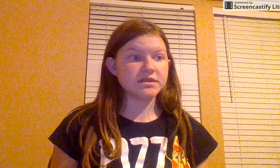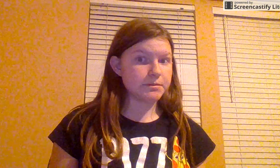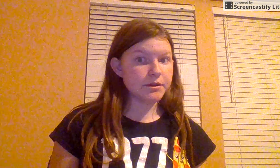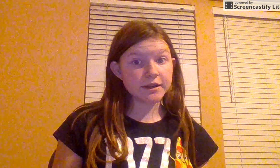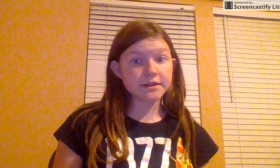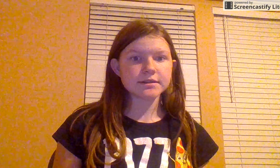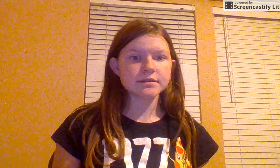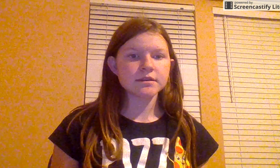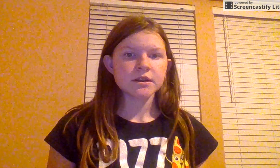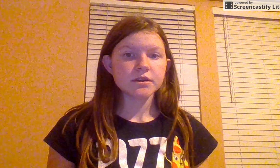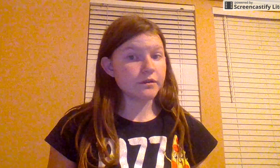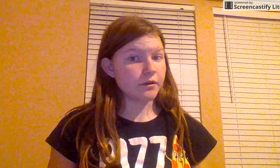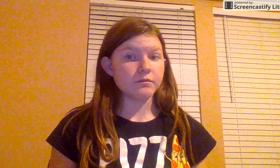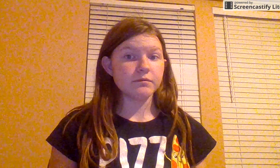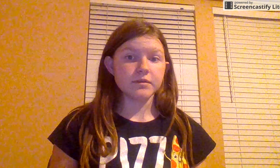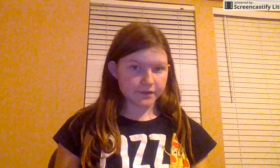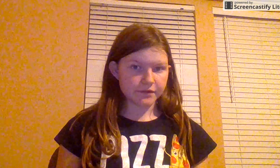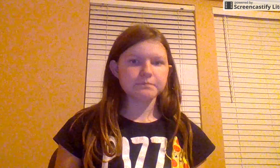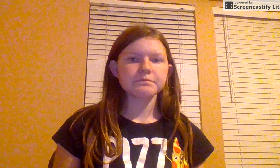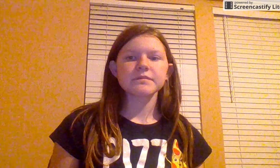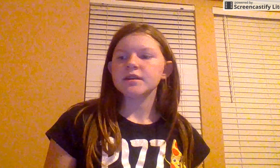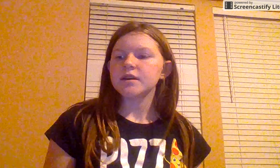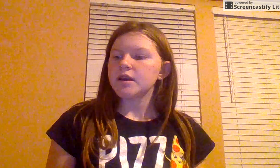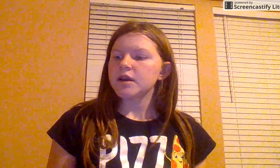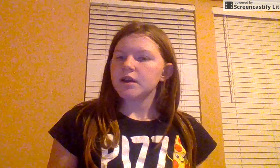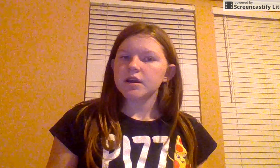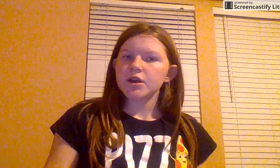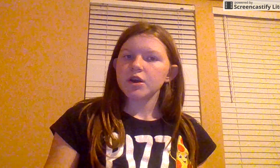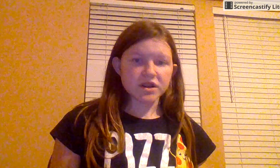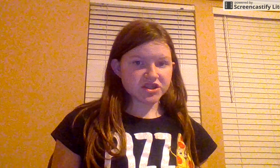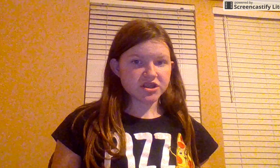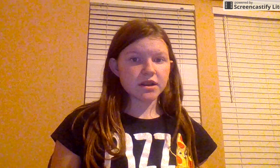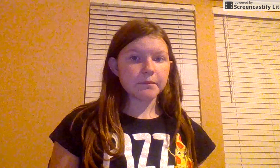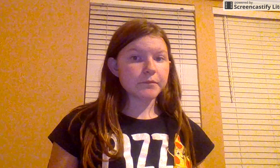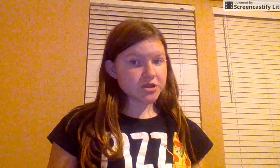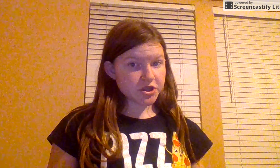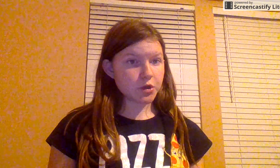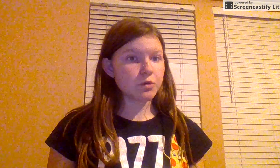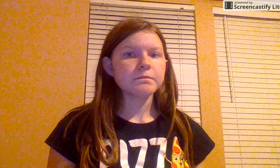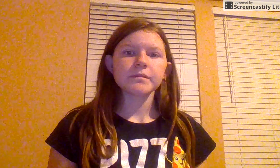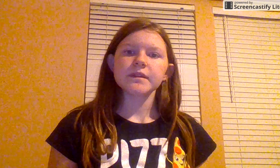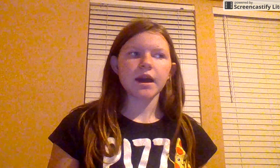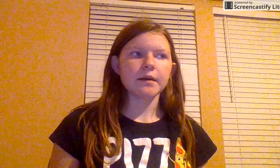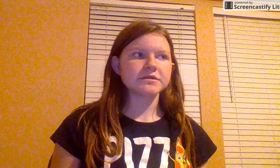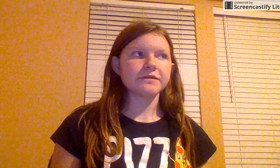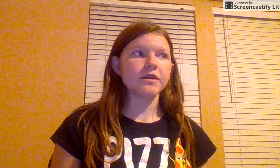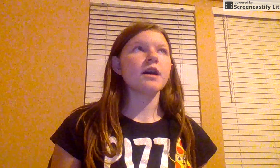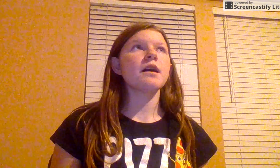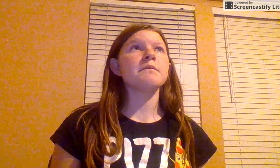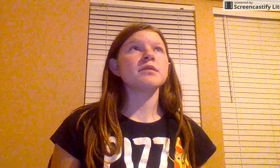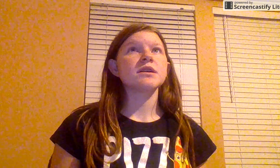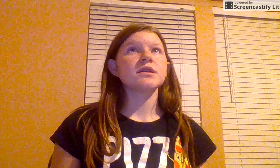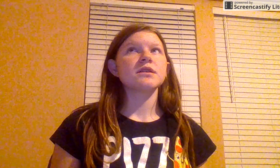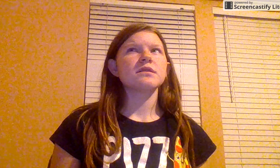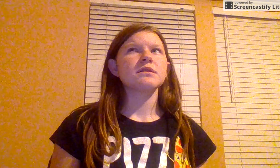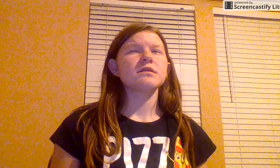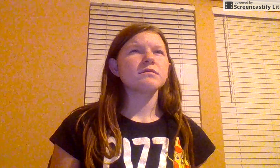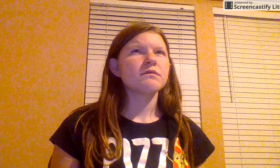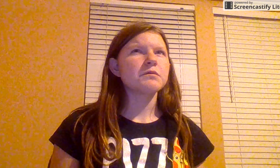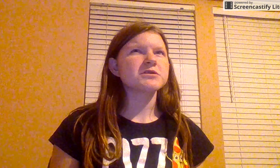experience. So, yes. Question number two comes from, what was her